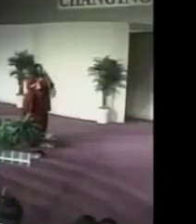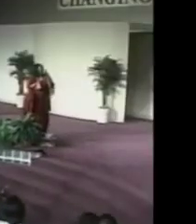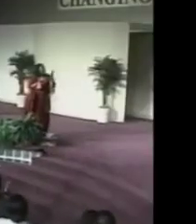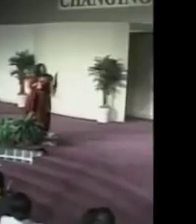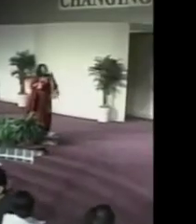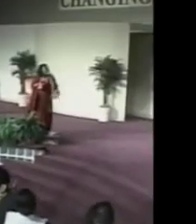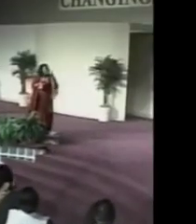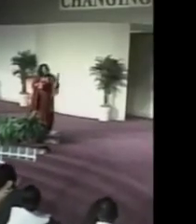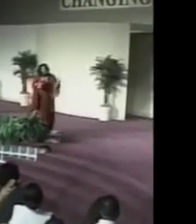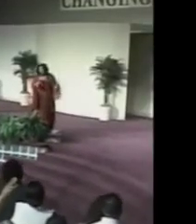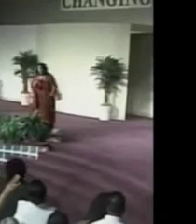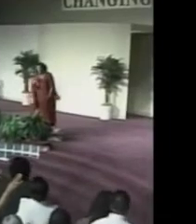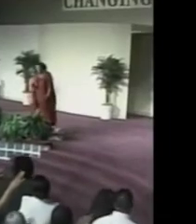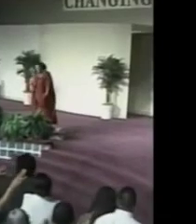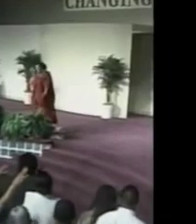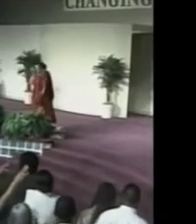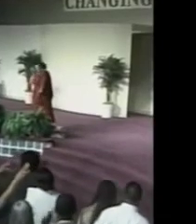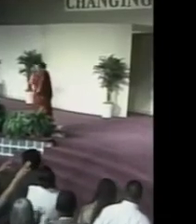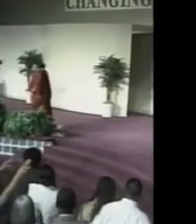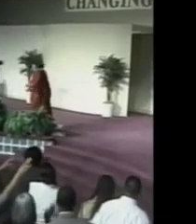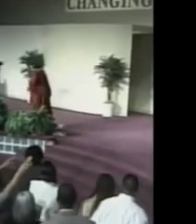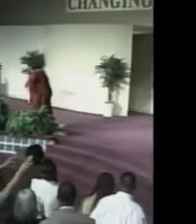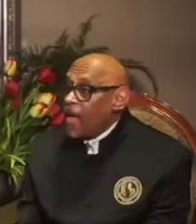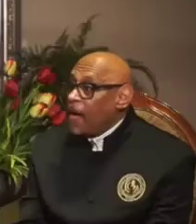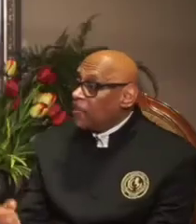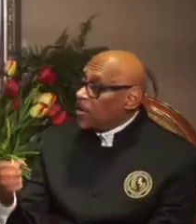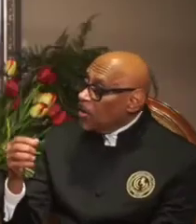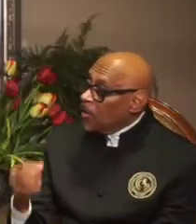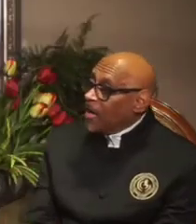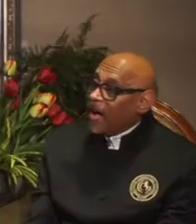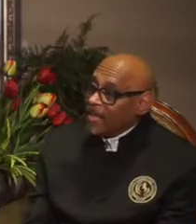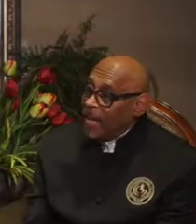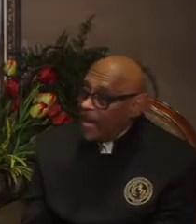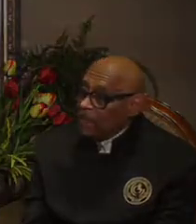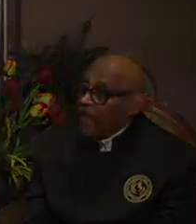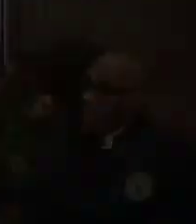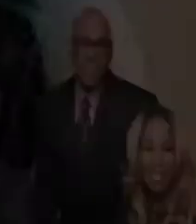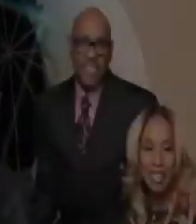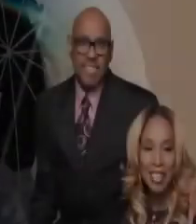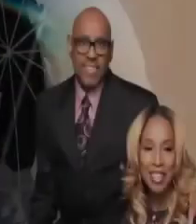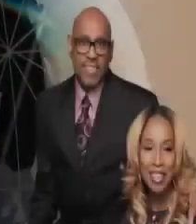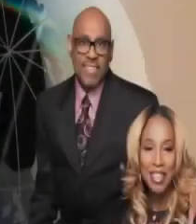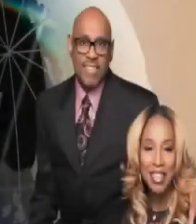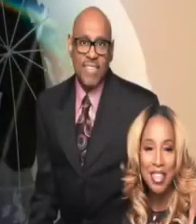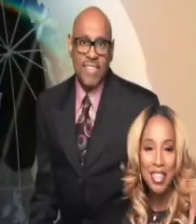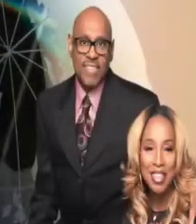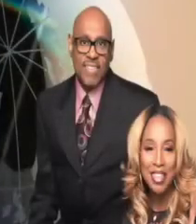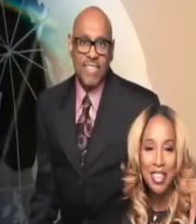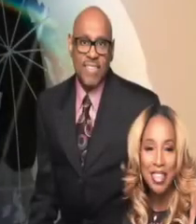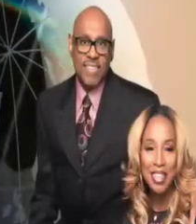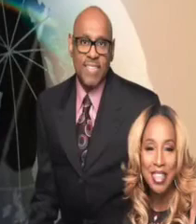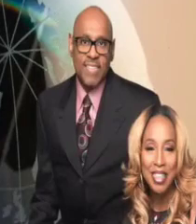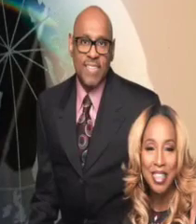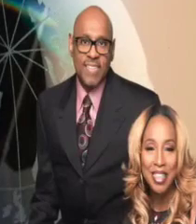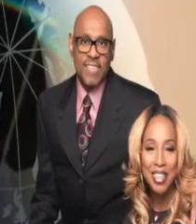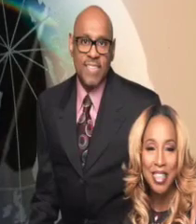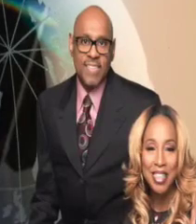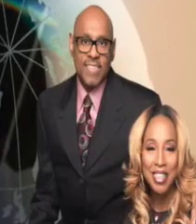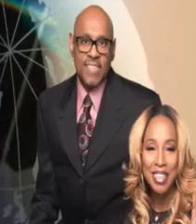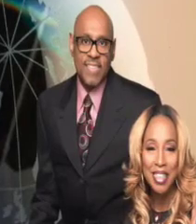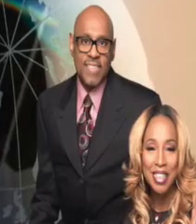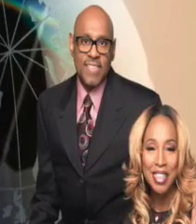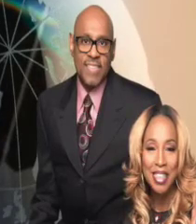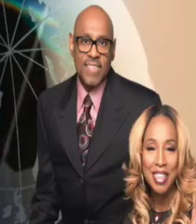came out of a hurricane. Yes. We didn't know what was going to happen but look what God did. Things are